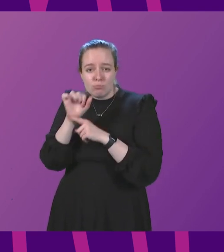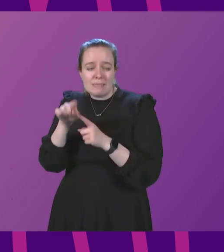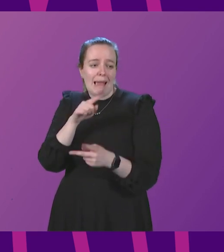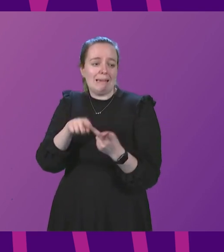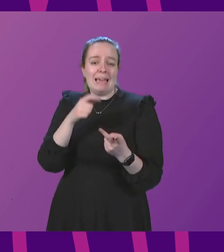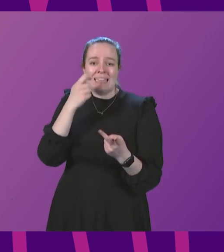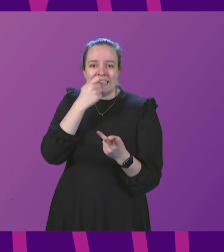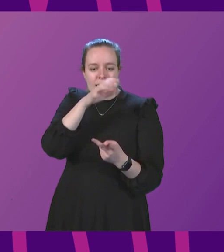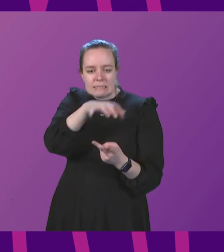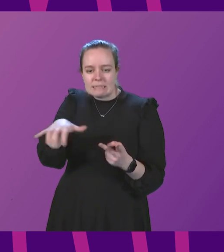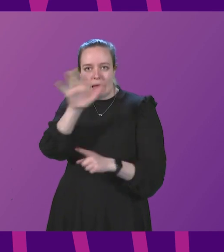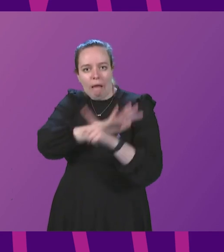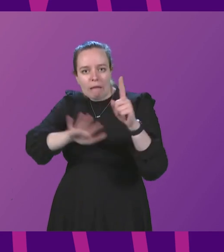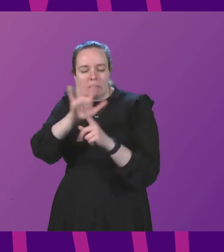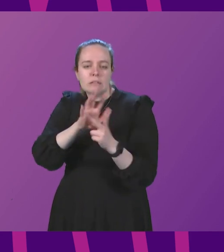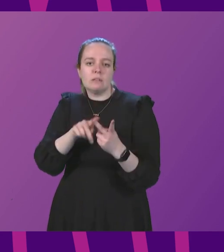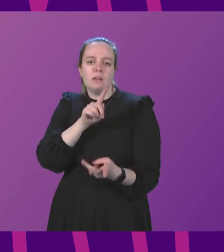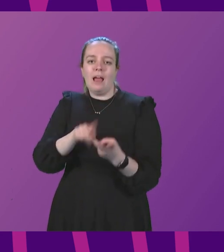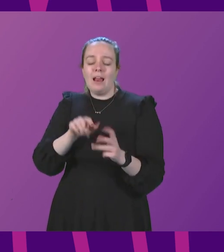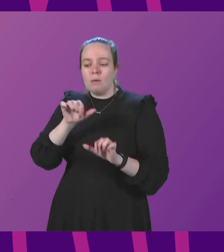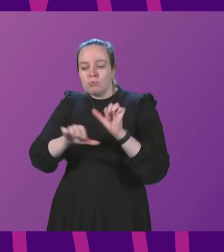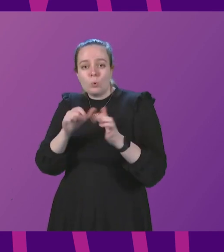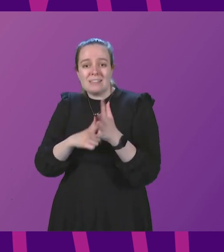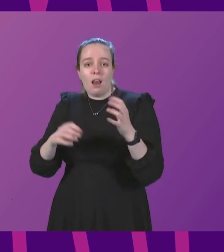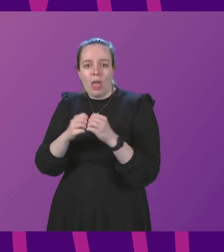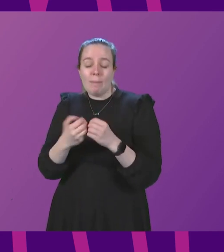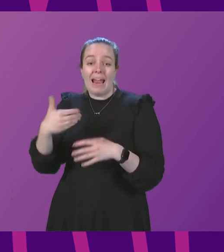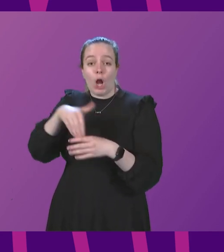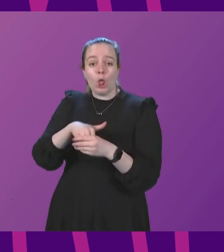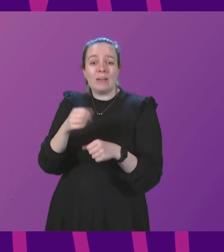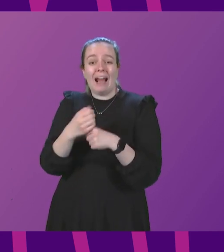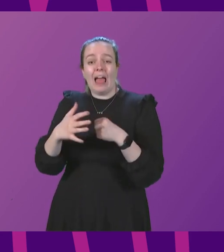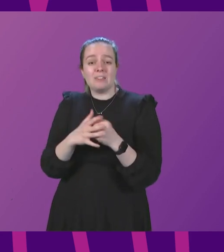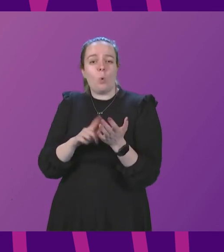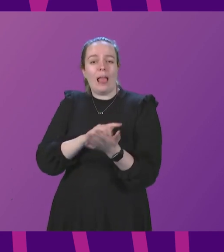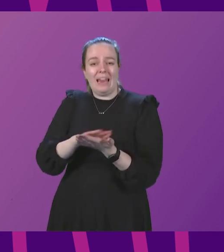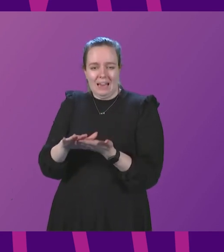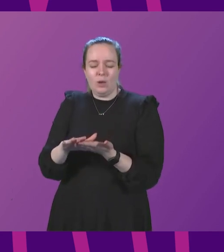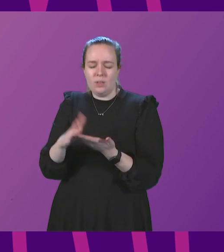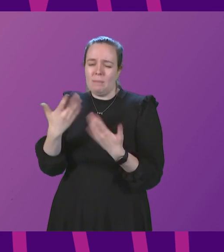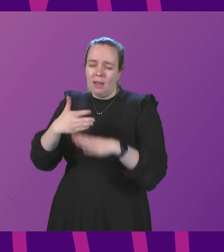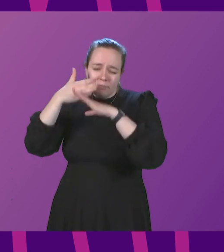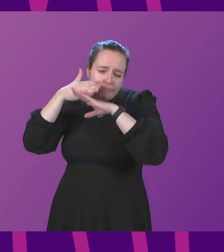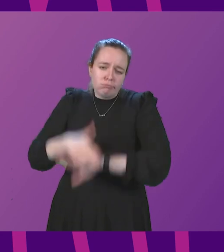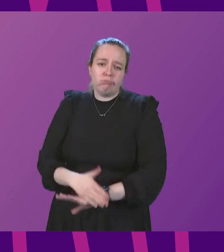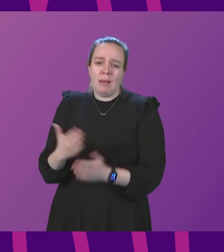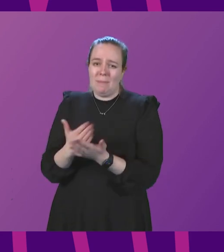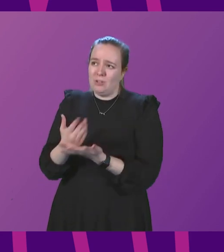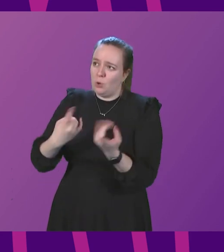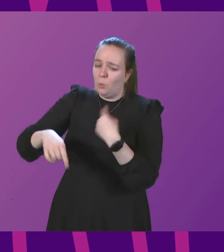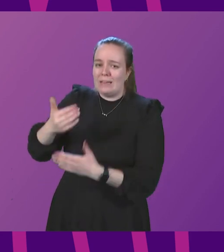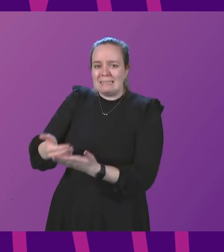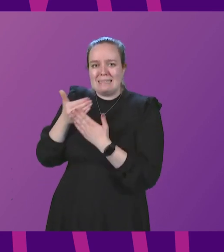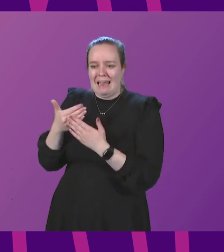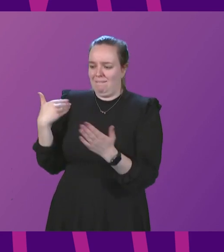sites across the country and in our processing labs, including Glasgow Lighthouse, have worked tirelessly to keep us safe over these